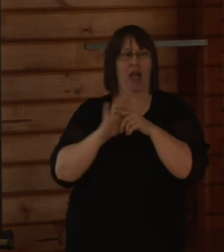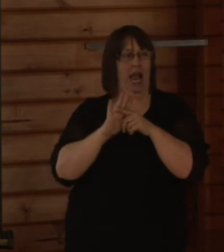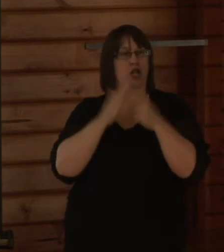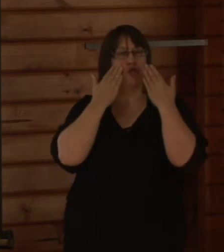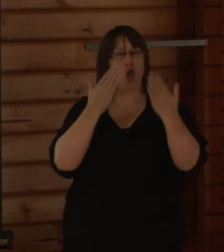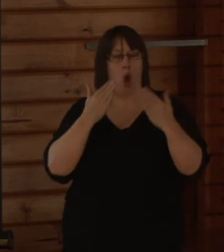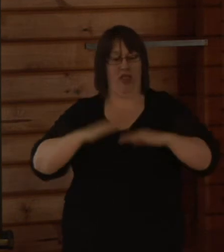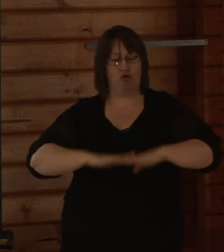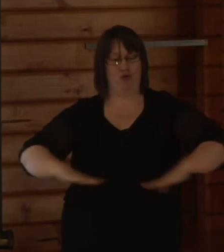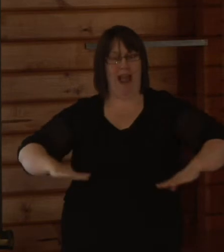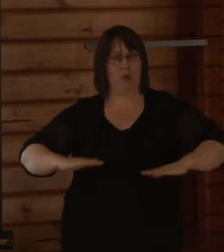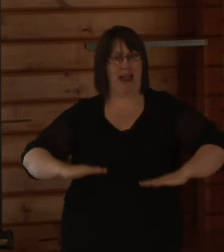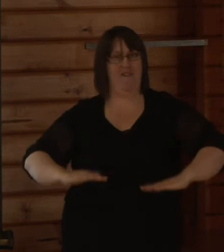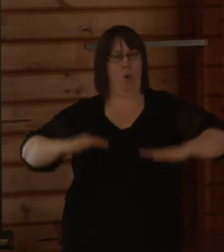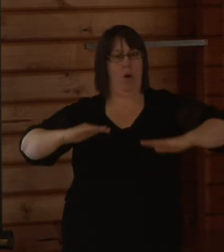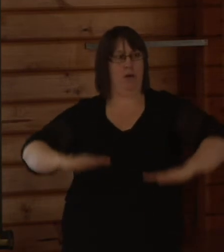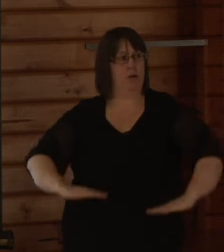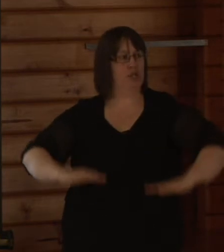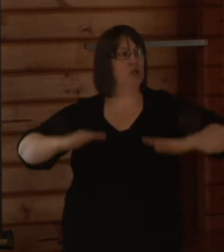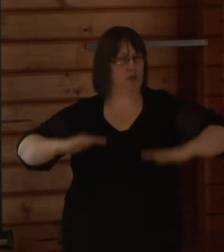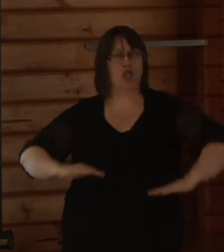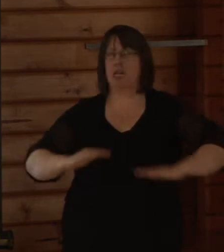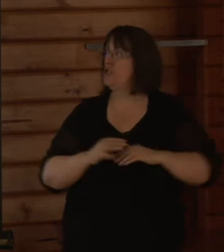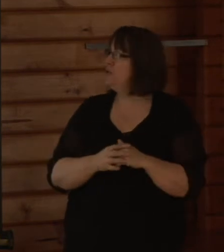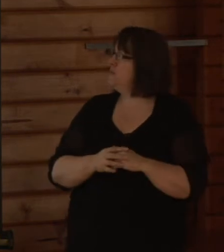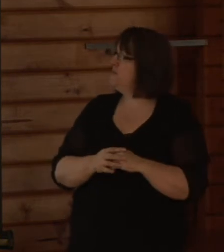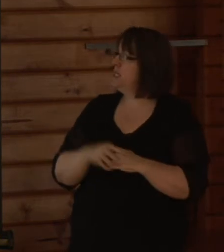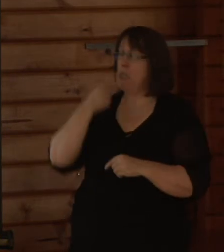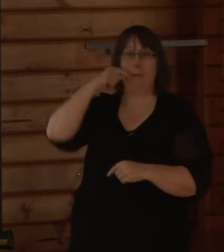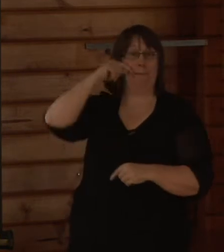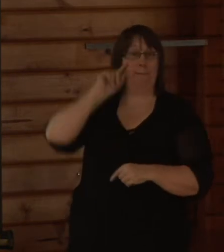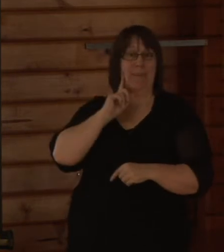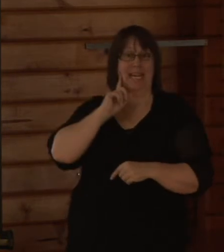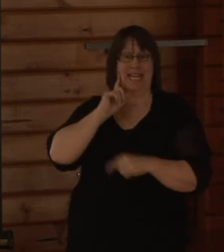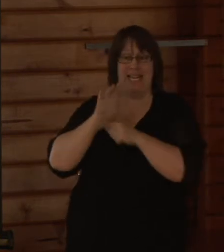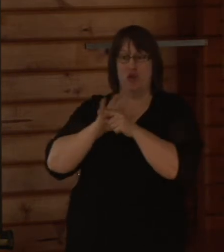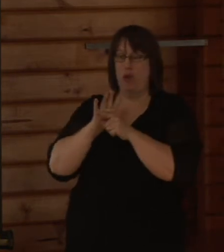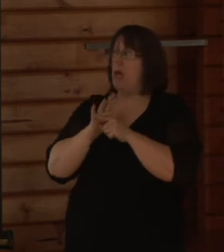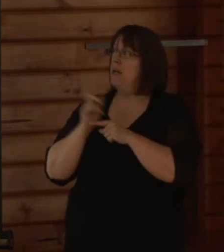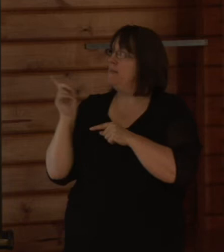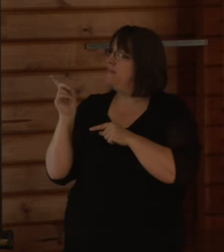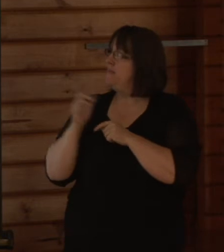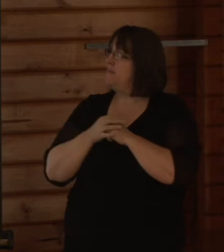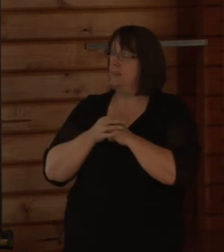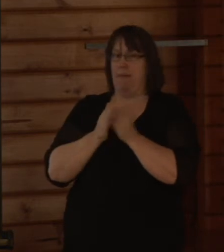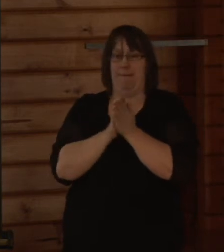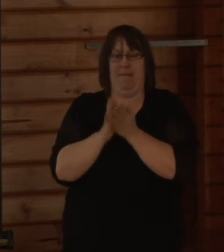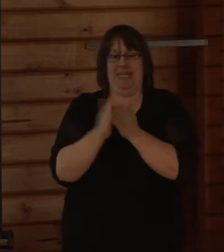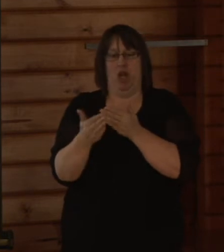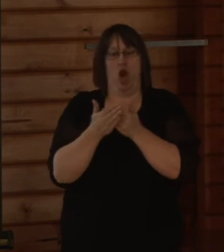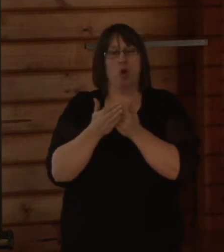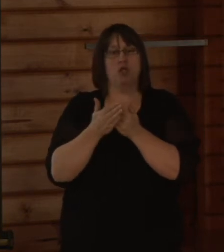ground levels. So where the areas in pink that are adjacent to the Avon